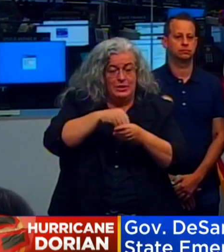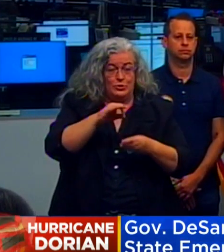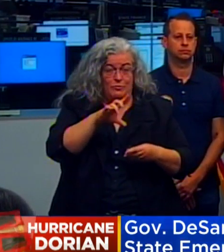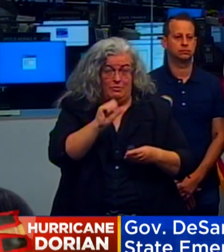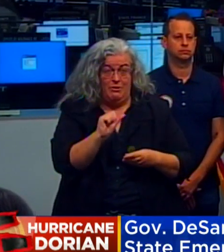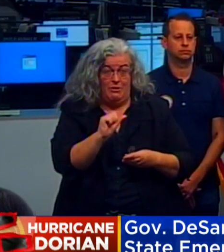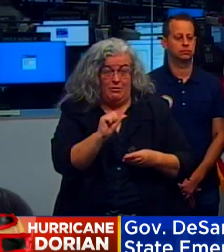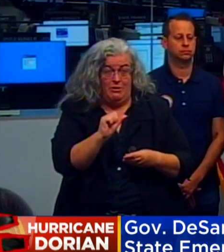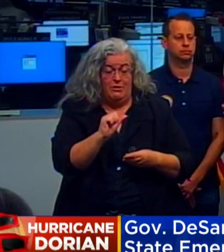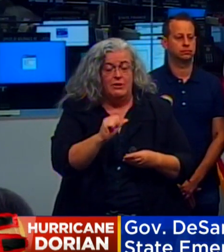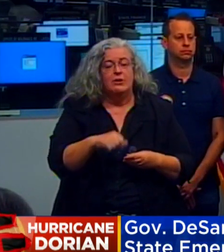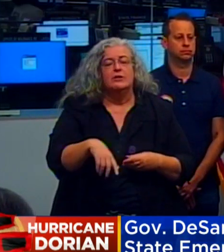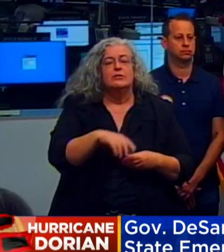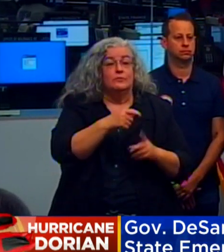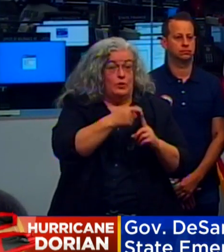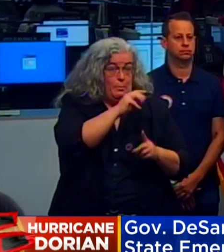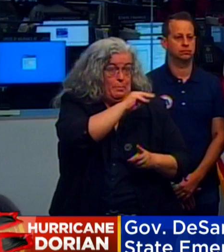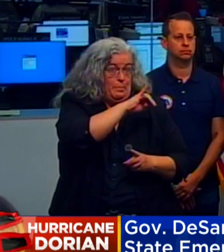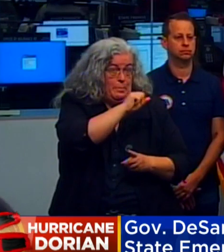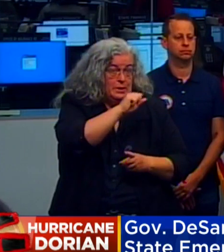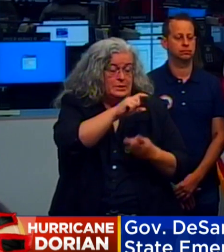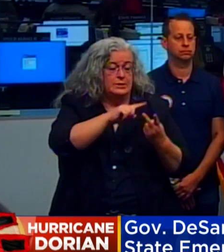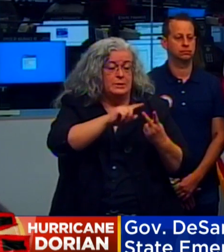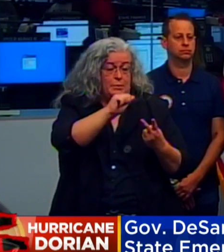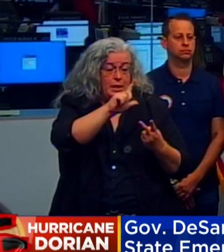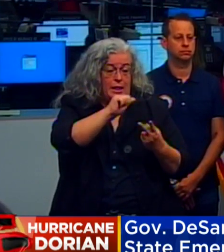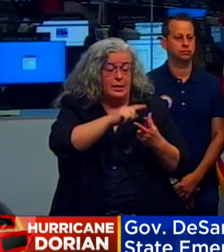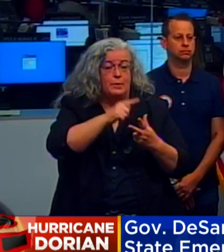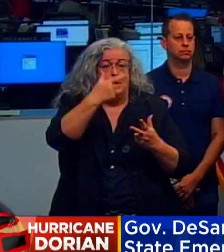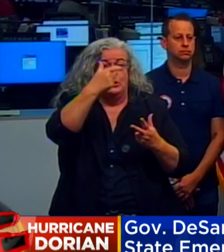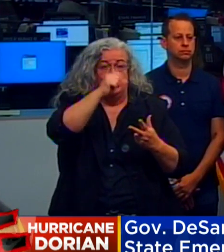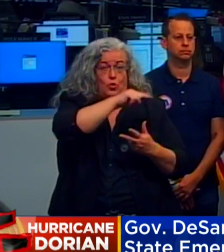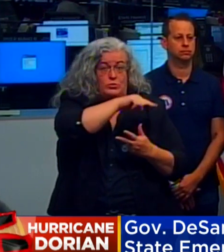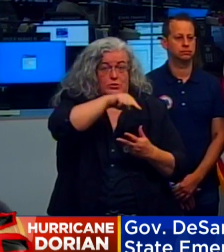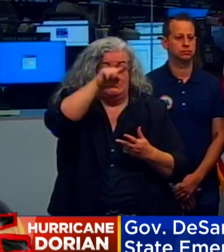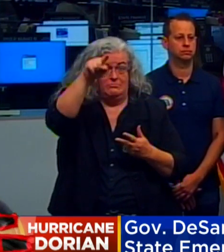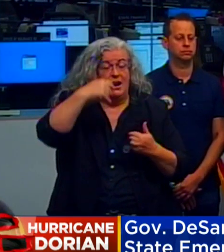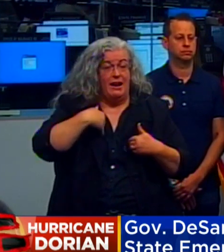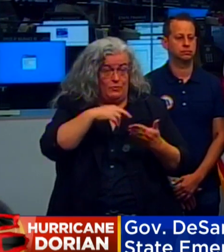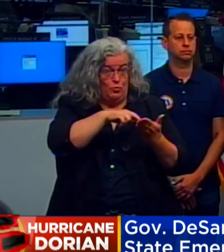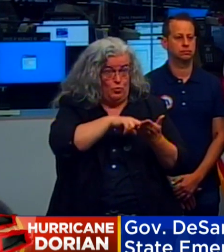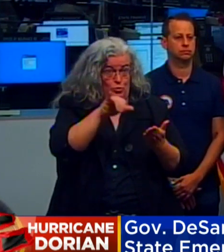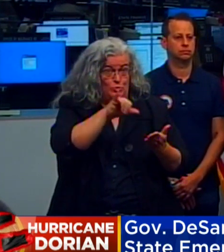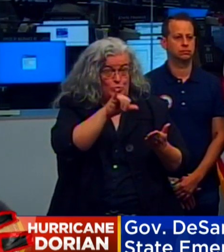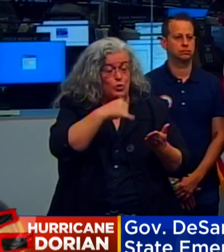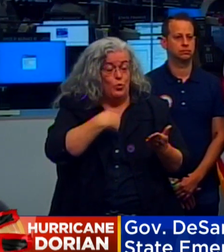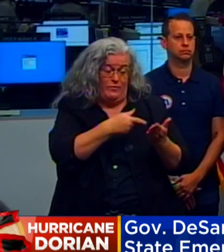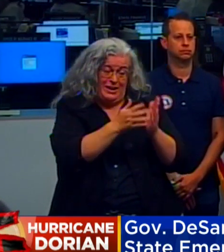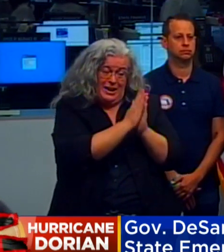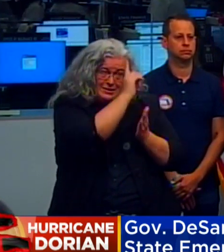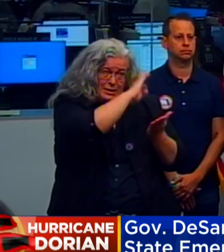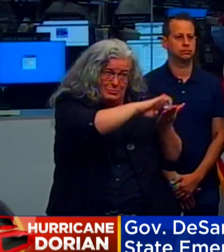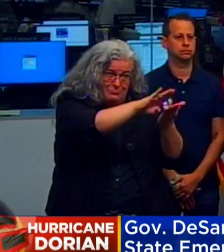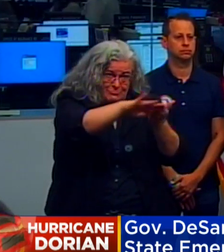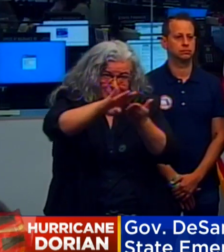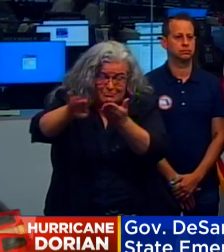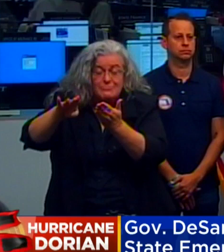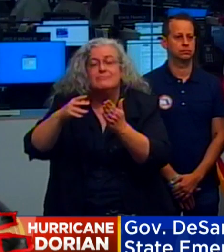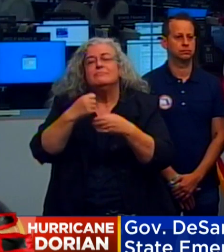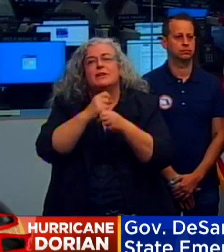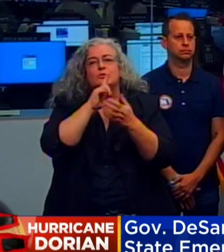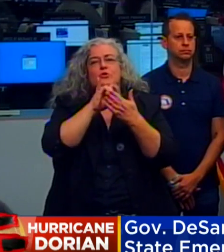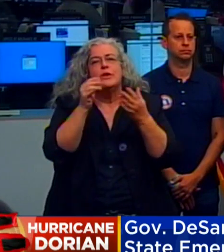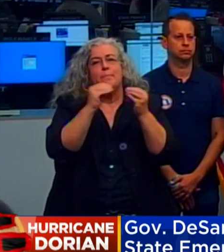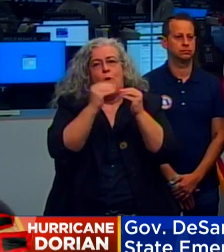Jared have worked with Mississippi, Alabama, and Georgia to waive their service and truck weights so we can facilitate fuel coming